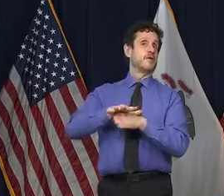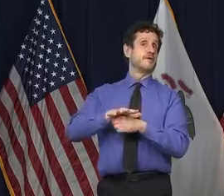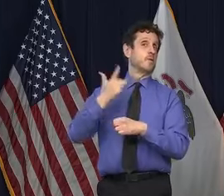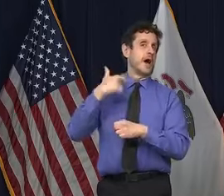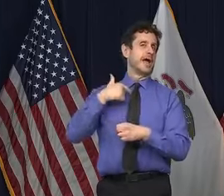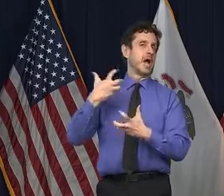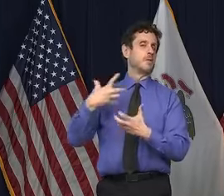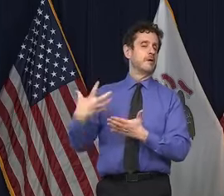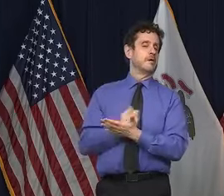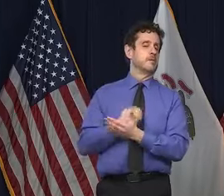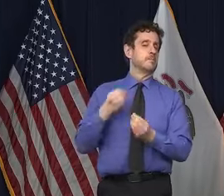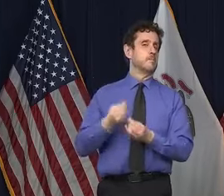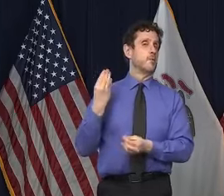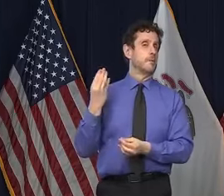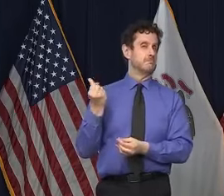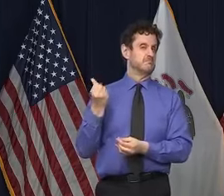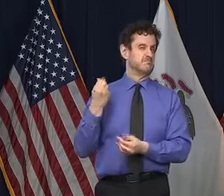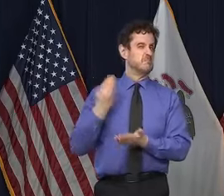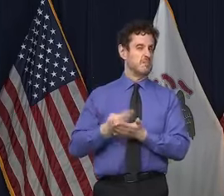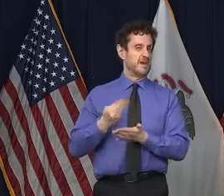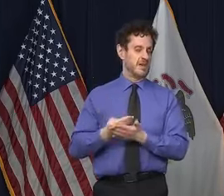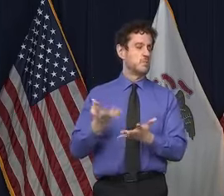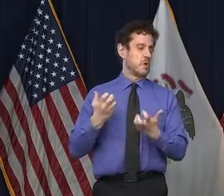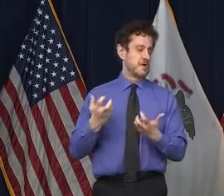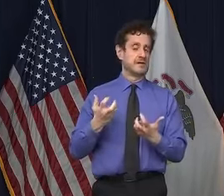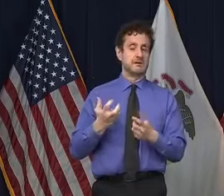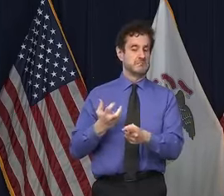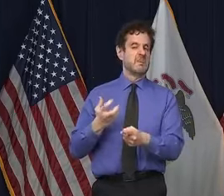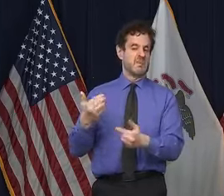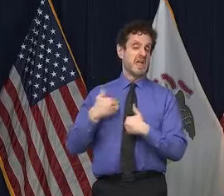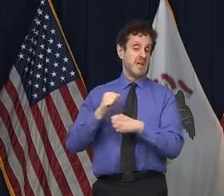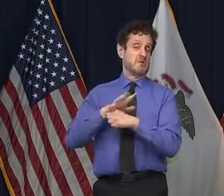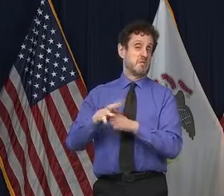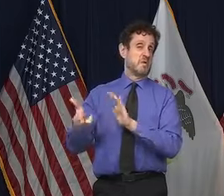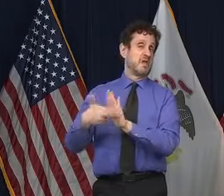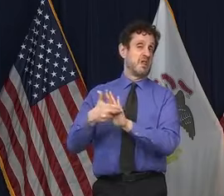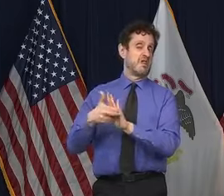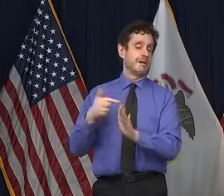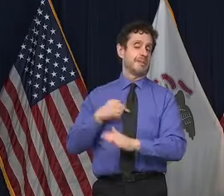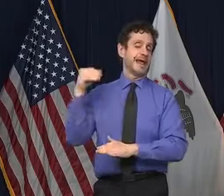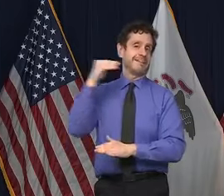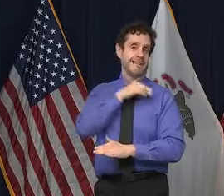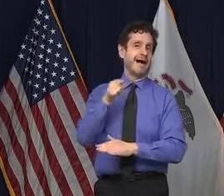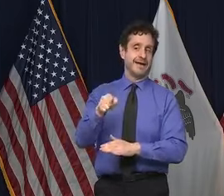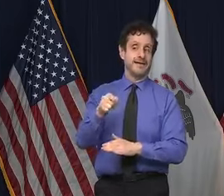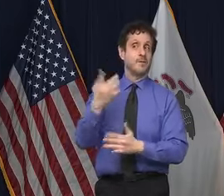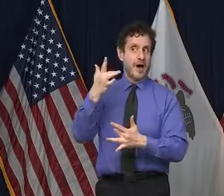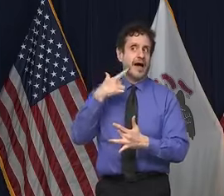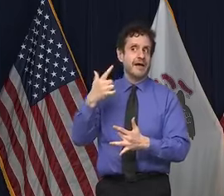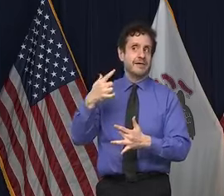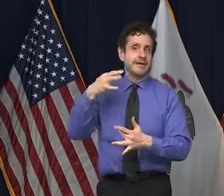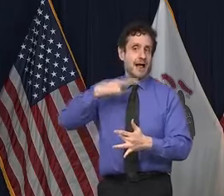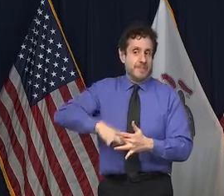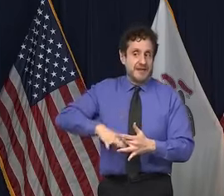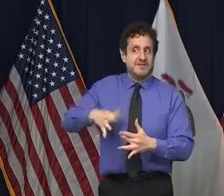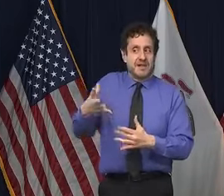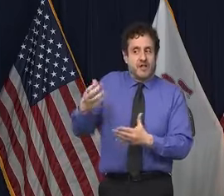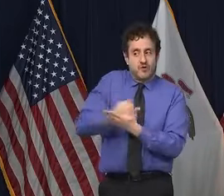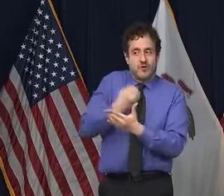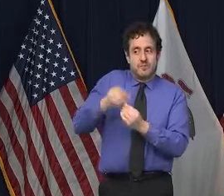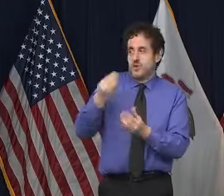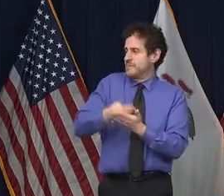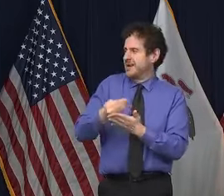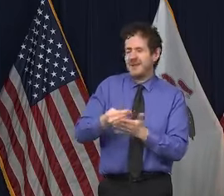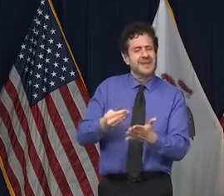and claim that someone had coronavirus when they didn't really have, when the doctor isn't really benefiting directly by that,